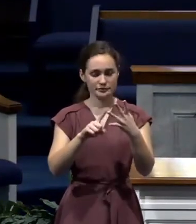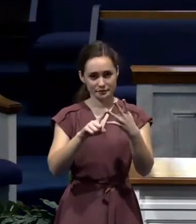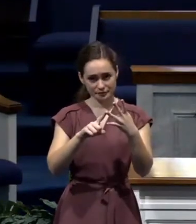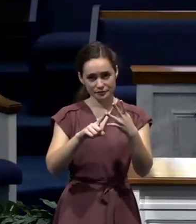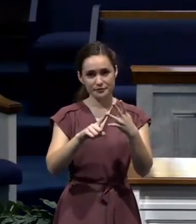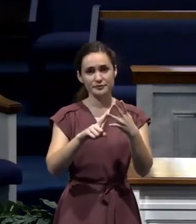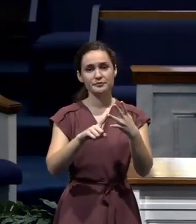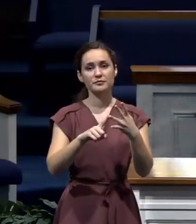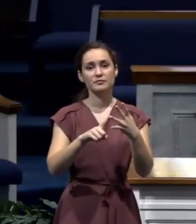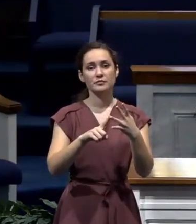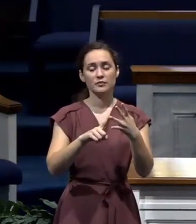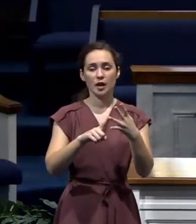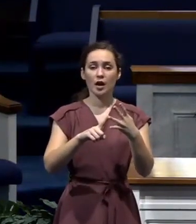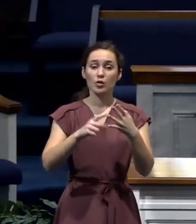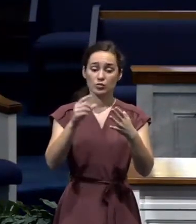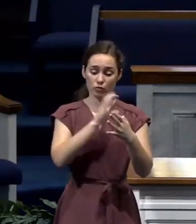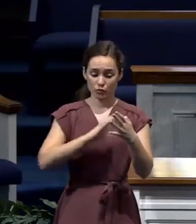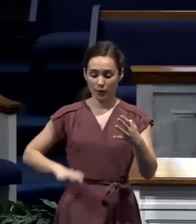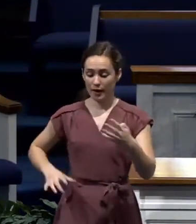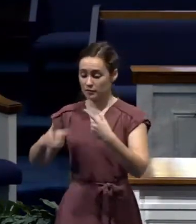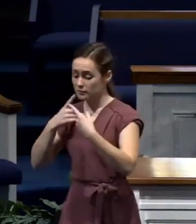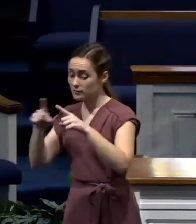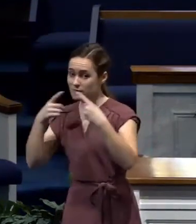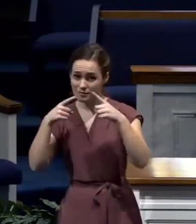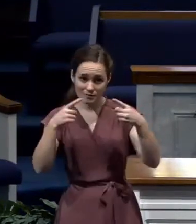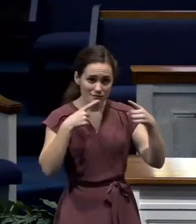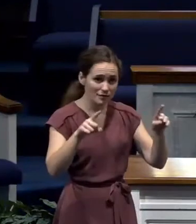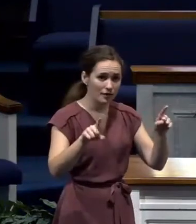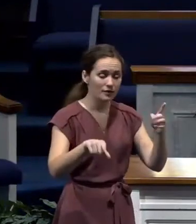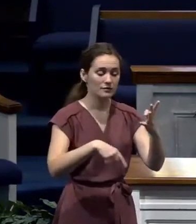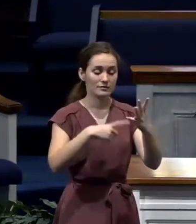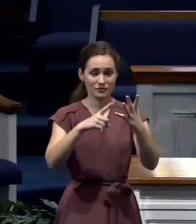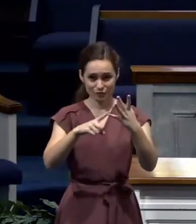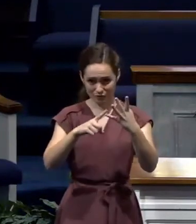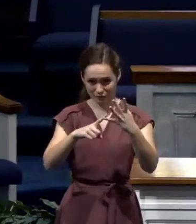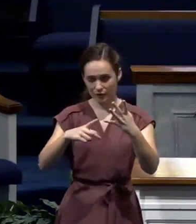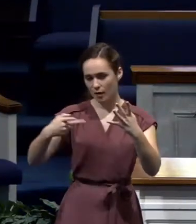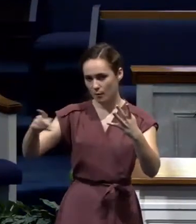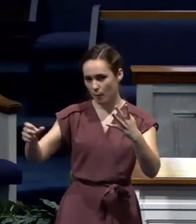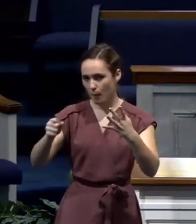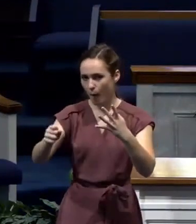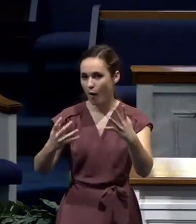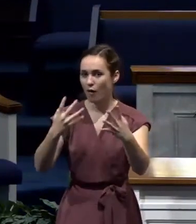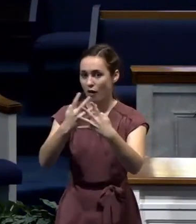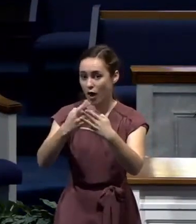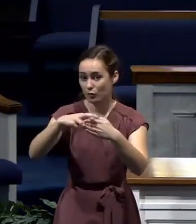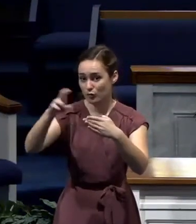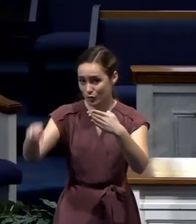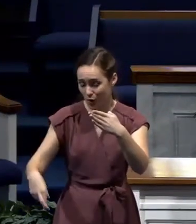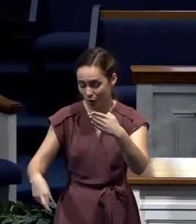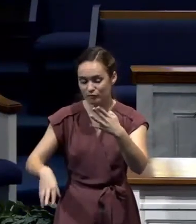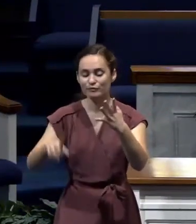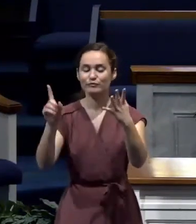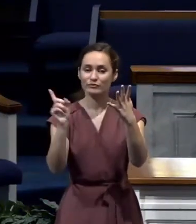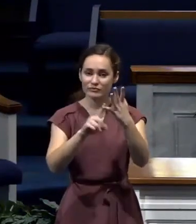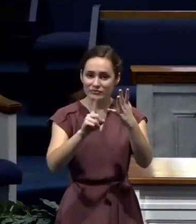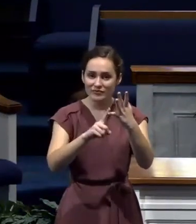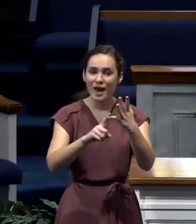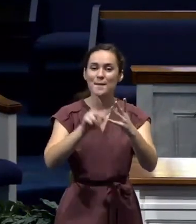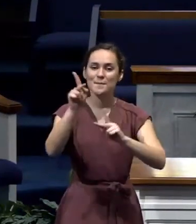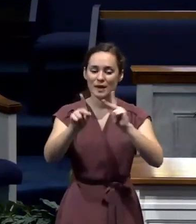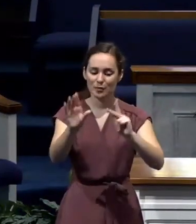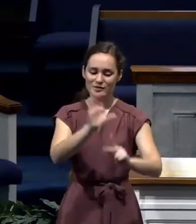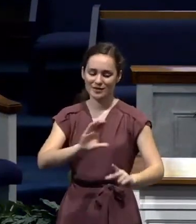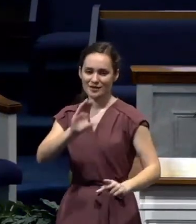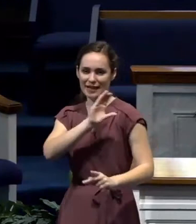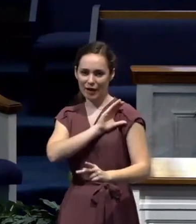was proclaiming Christ. But finally, Paul's confinement was perfecting character. Look at verse